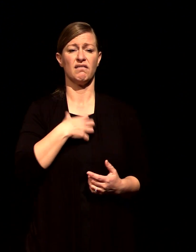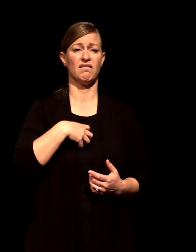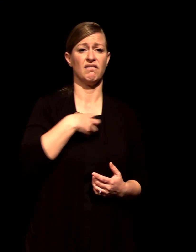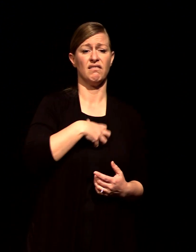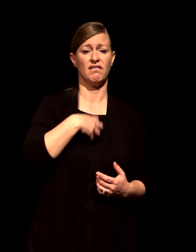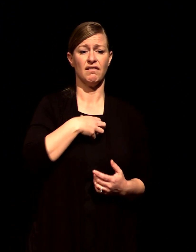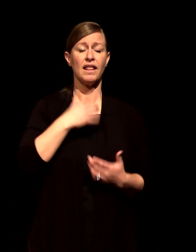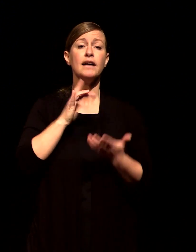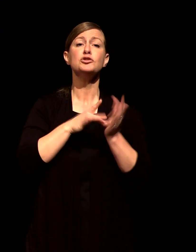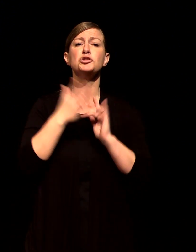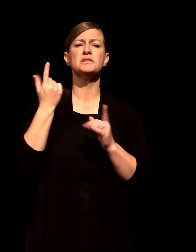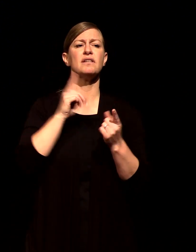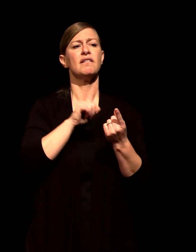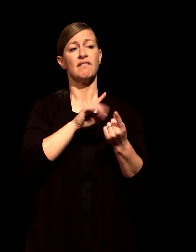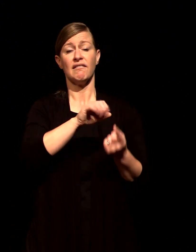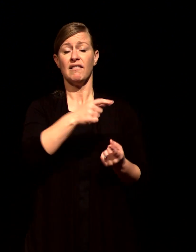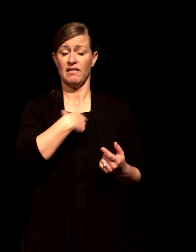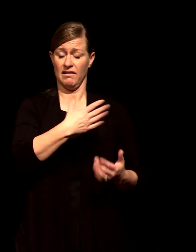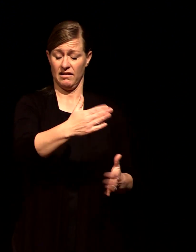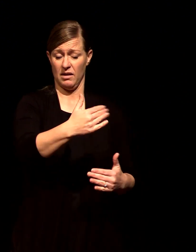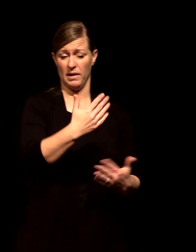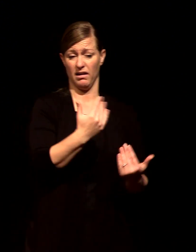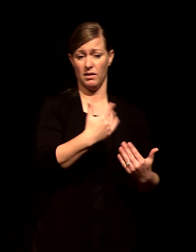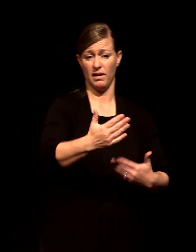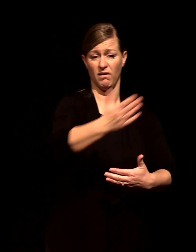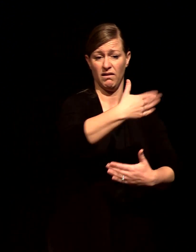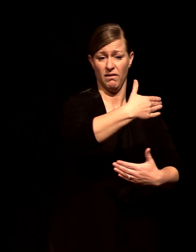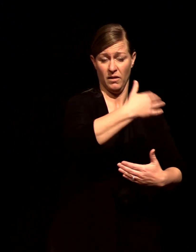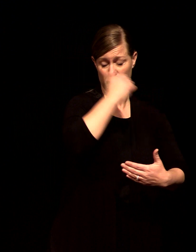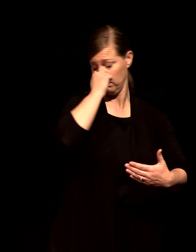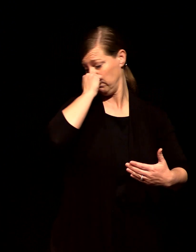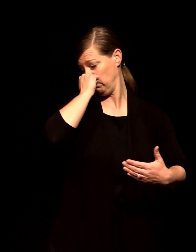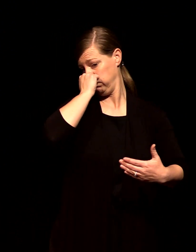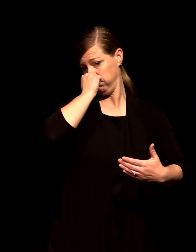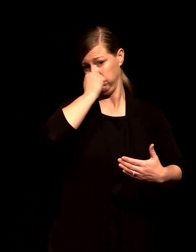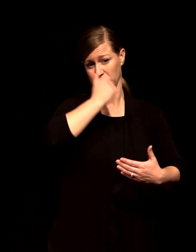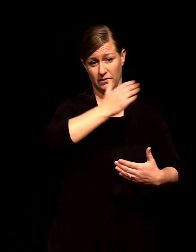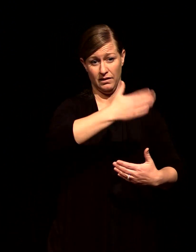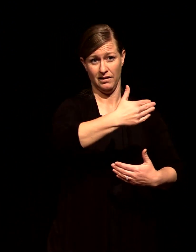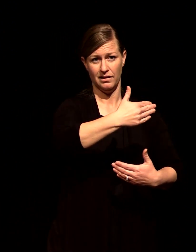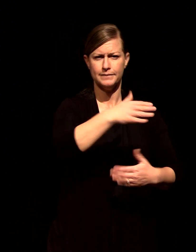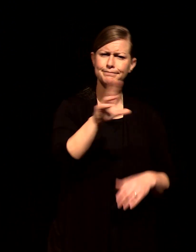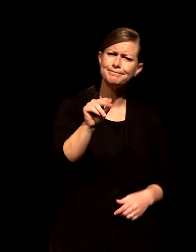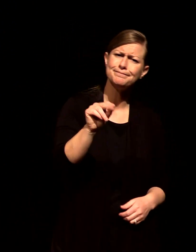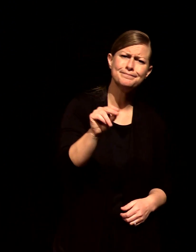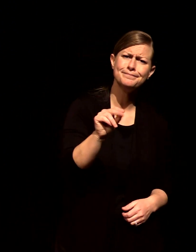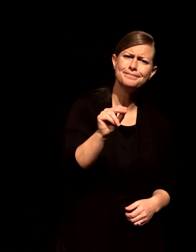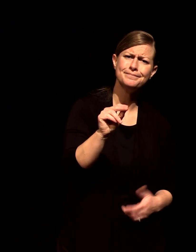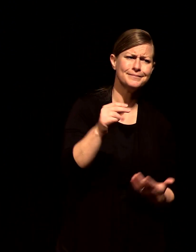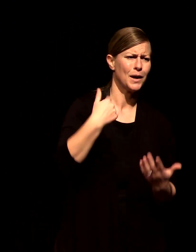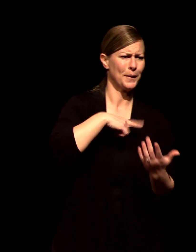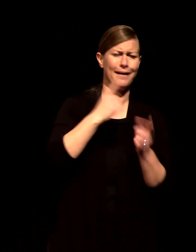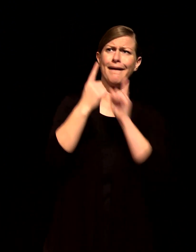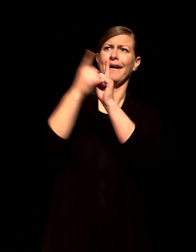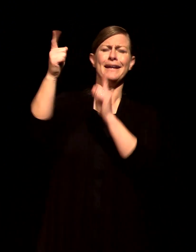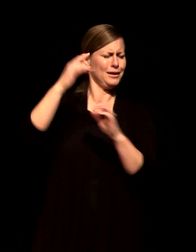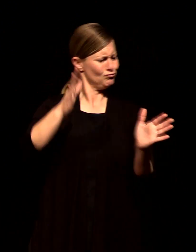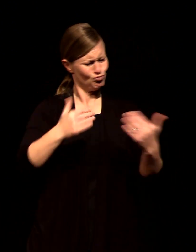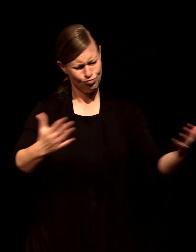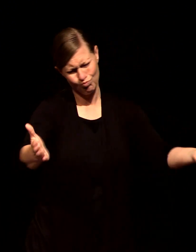our baggage and our sin and and the dumpster fires that is often us to Jesus that we somehow detract from him that we diminish him